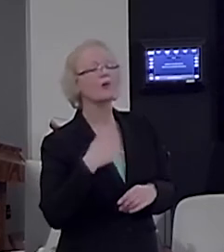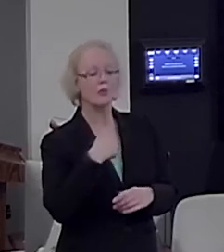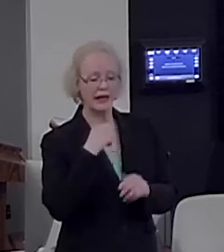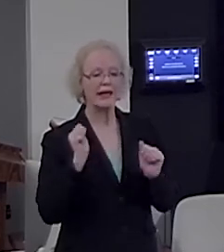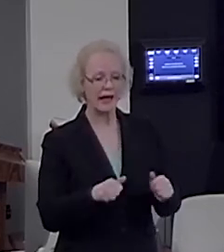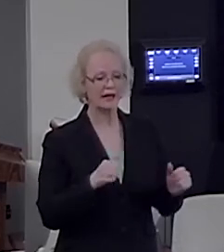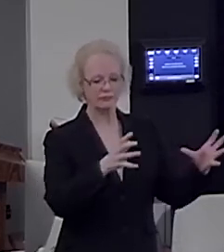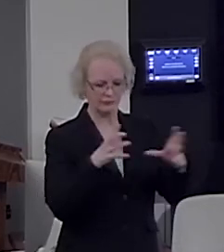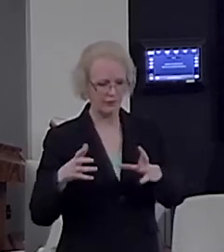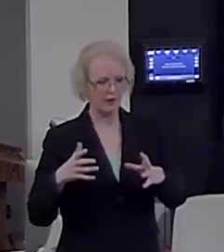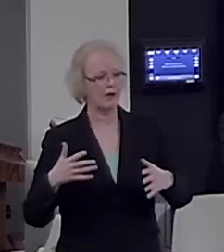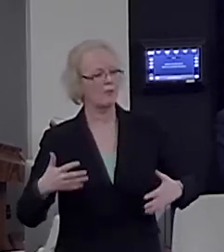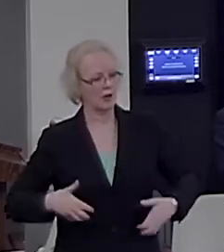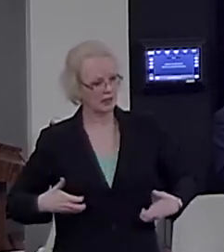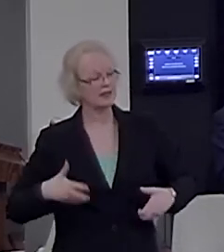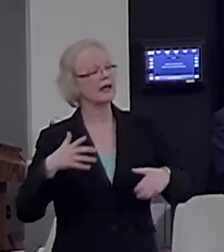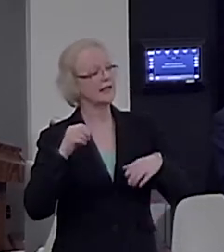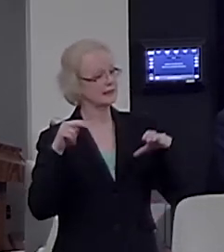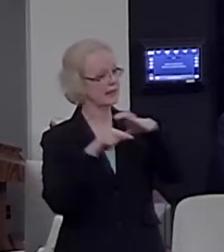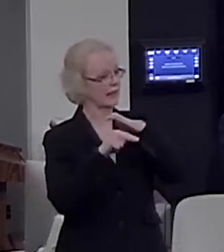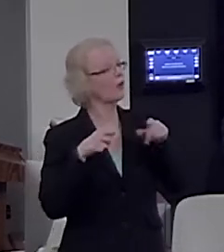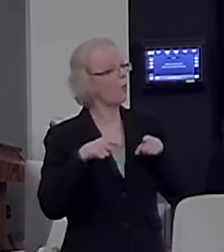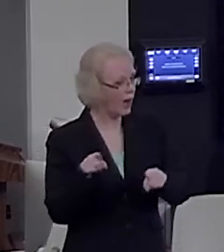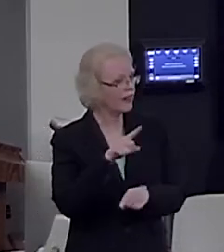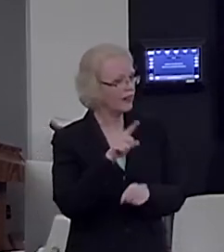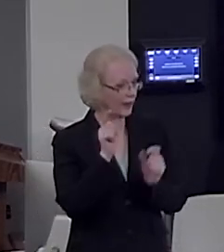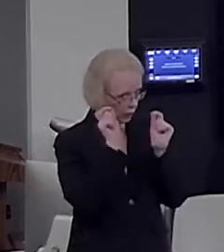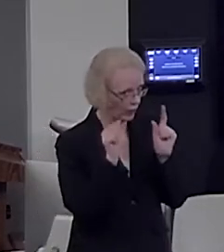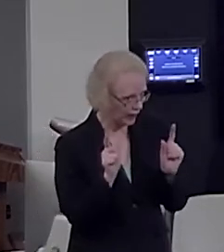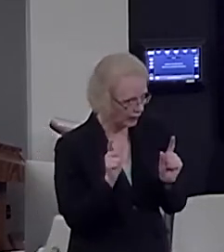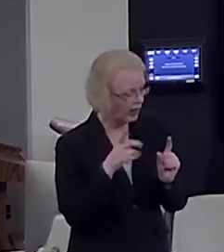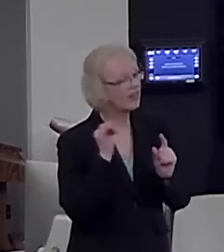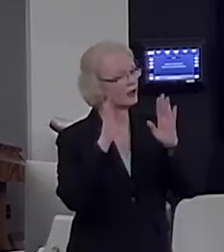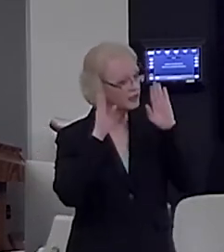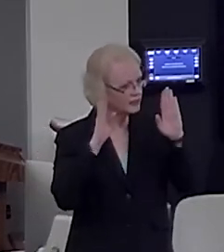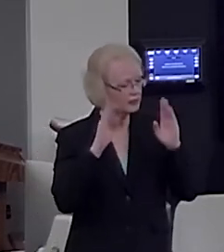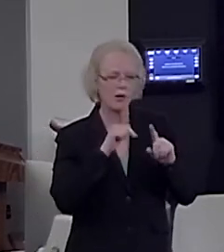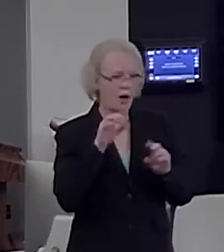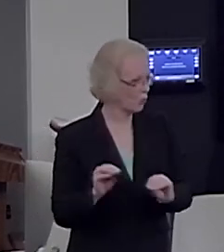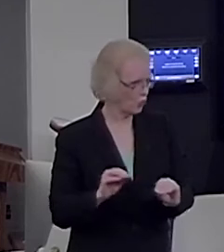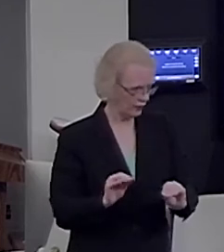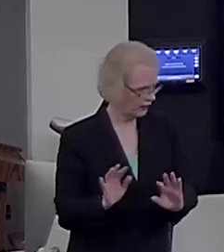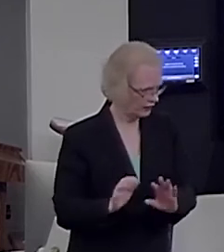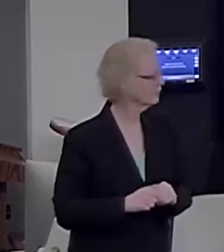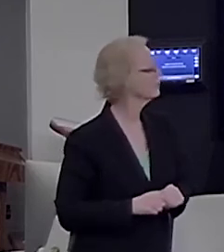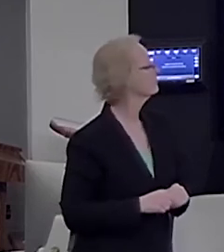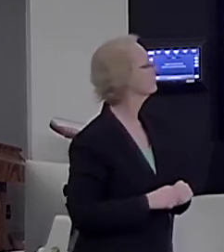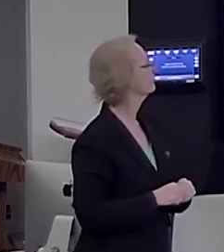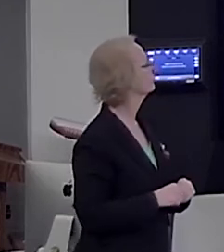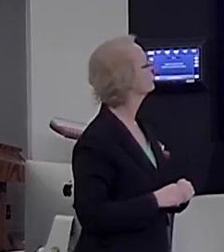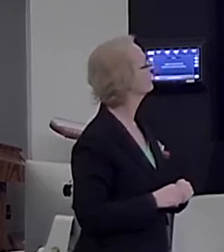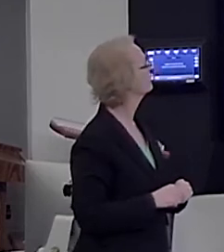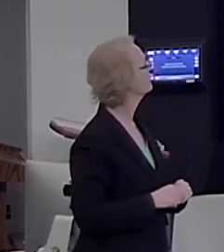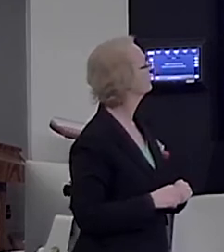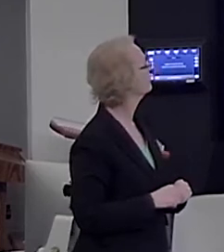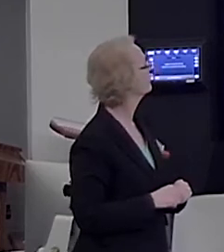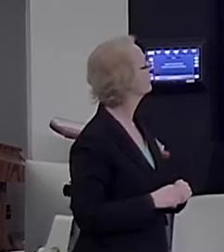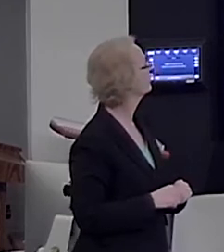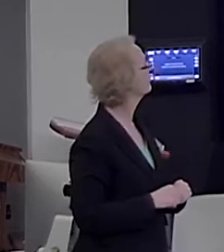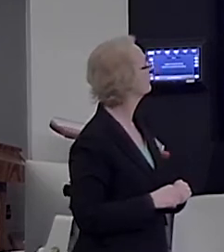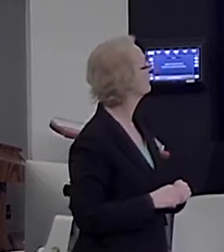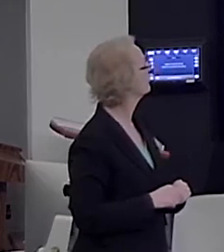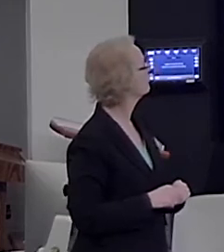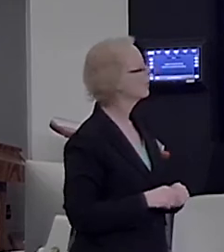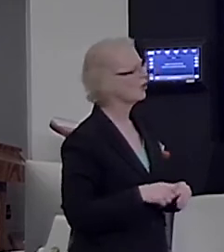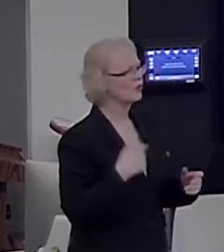the three Tesla scanner while they are awake, they are attentive, they are not moving, and we just have them naive, just